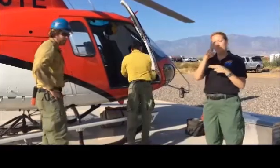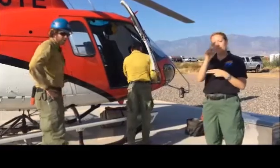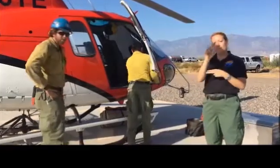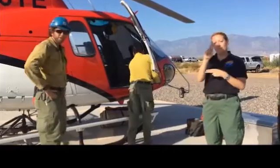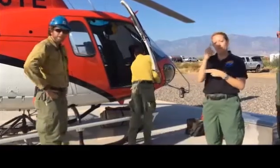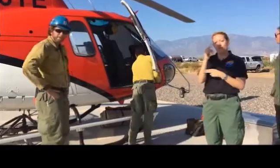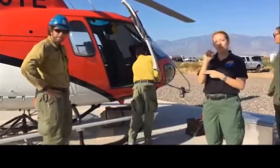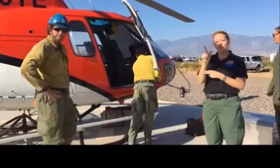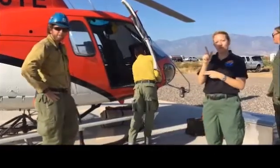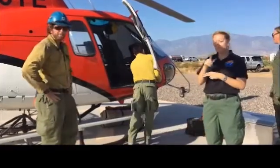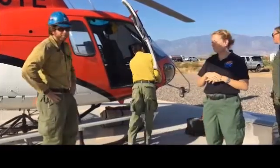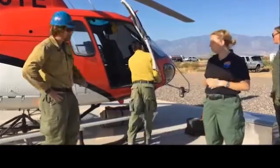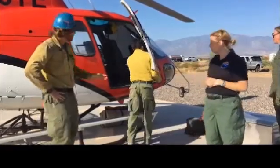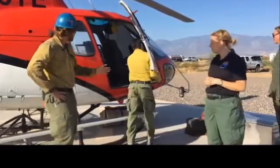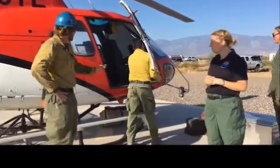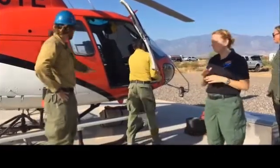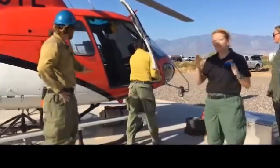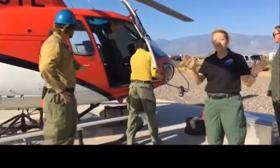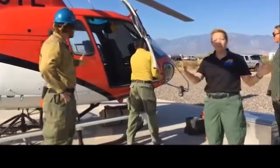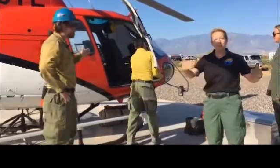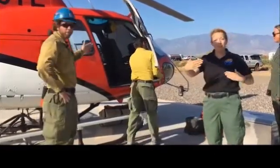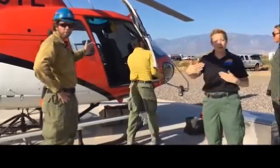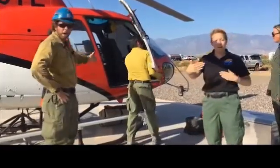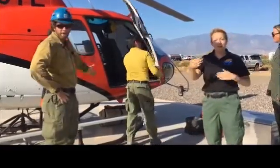So the installation is always done on the right.